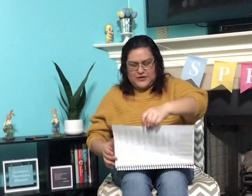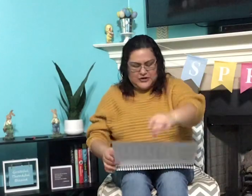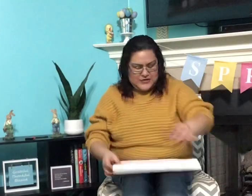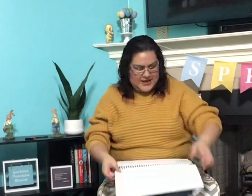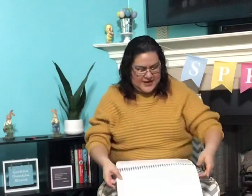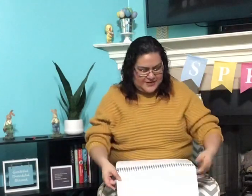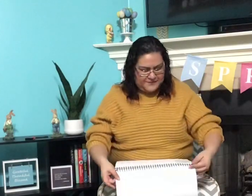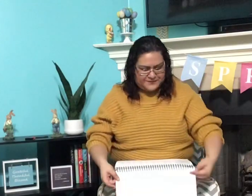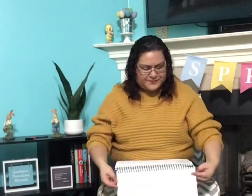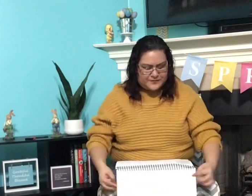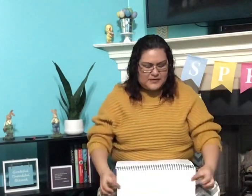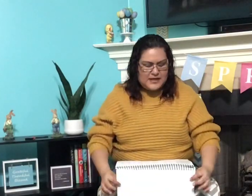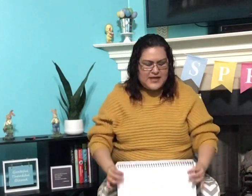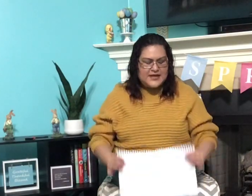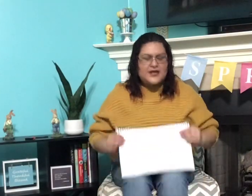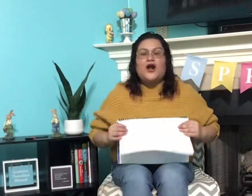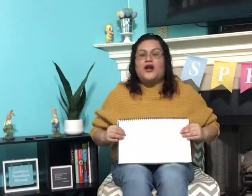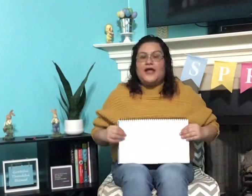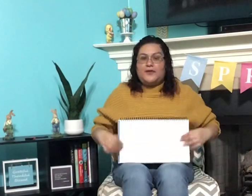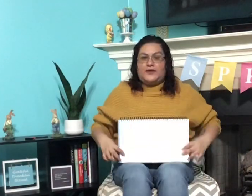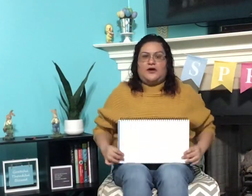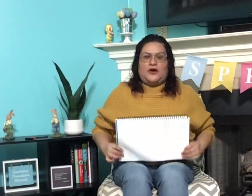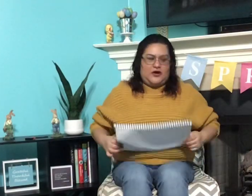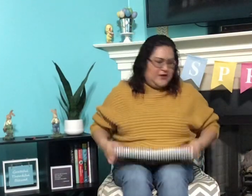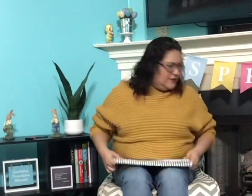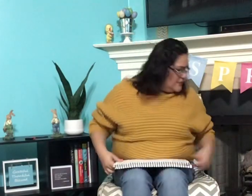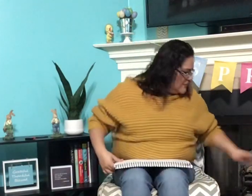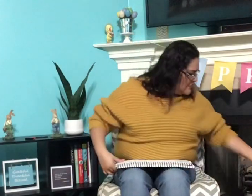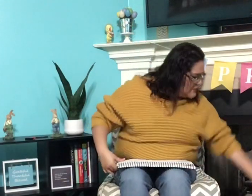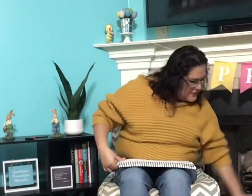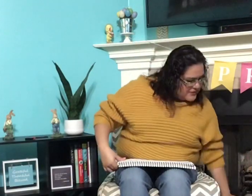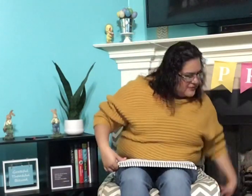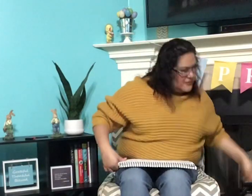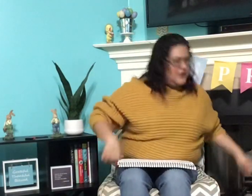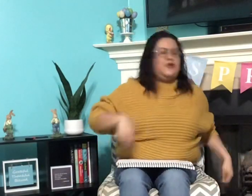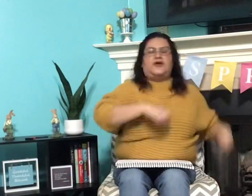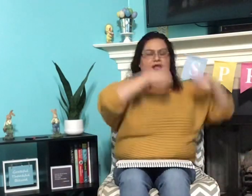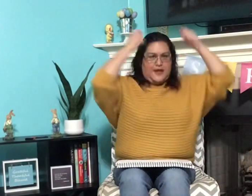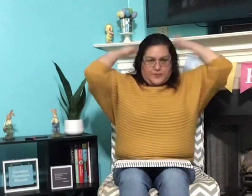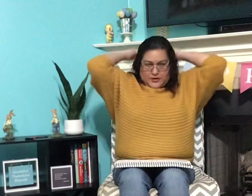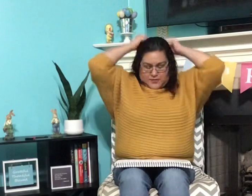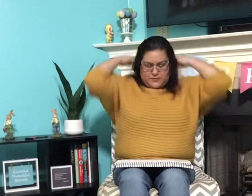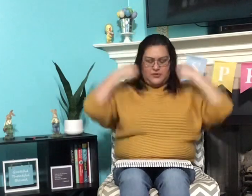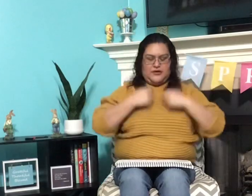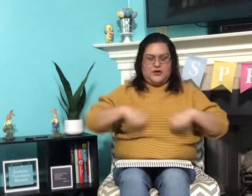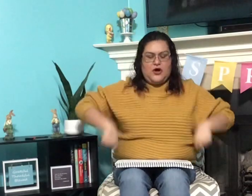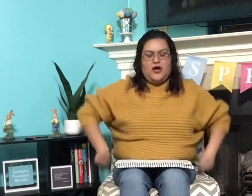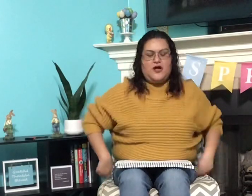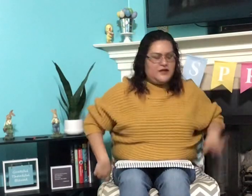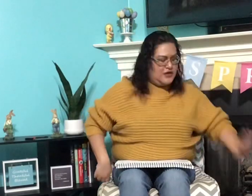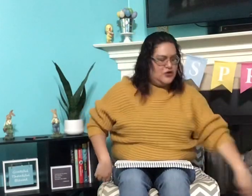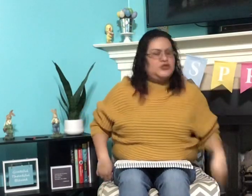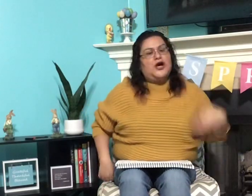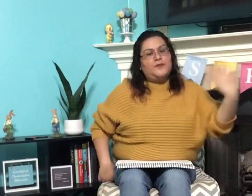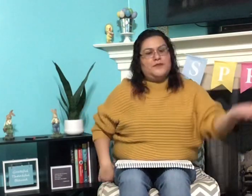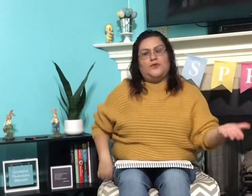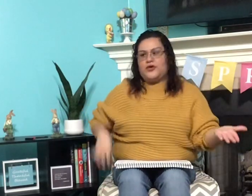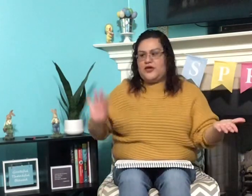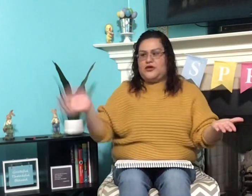we're going to go ahead and get our apron on. Get your apron, put it on, get your chopping board, get your